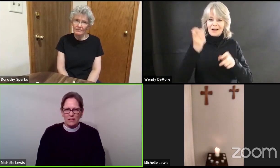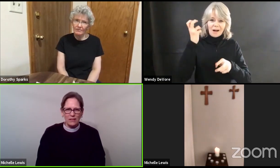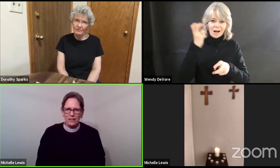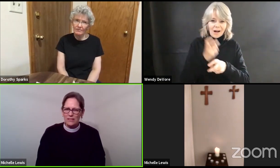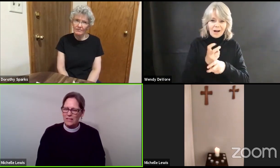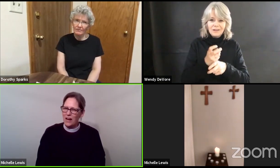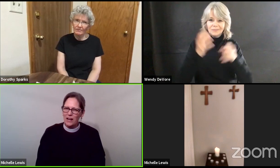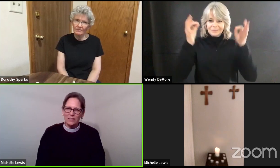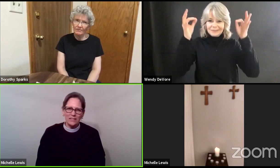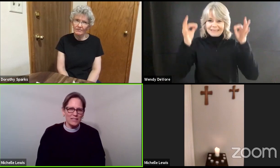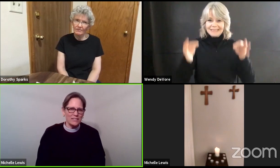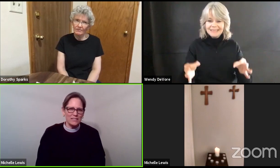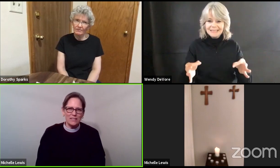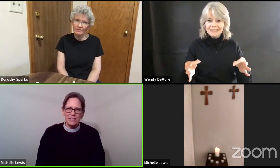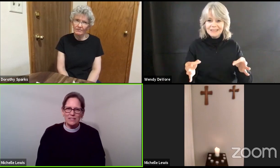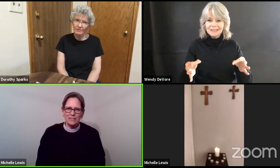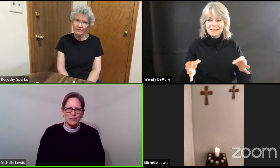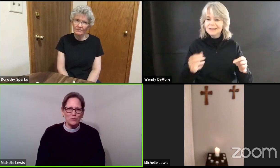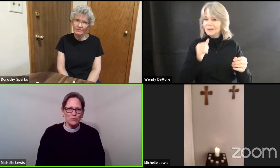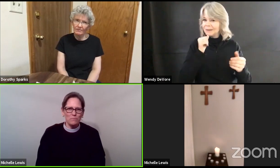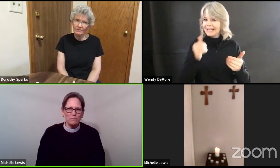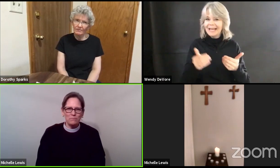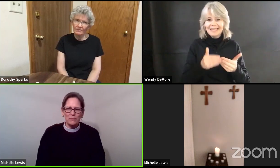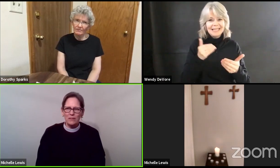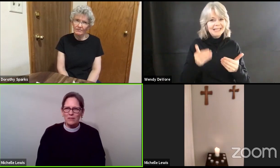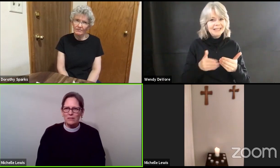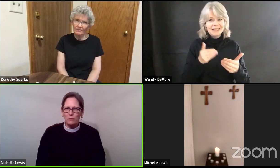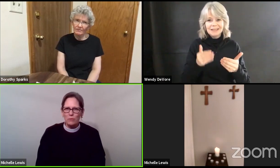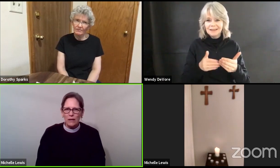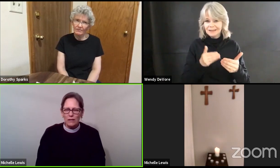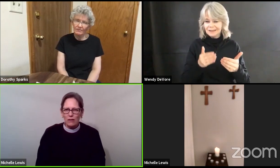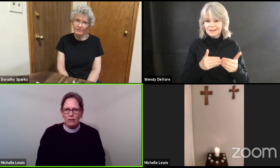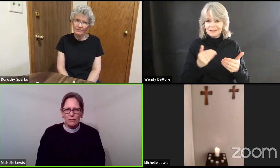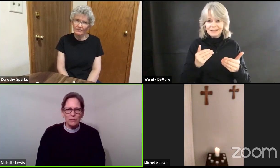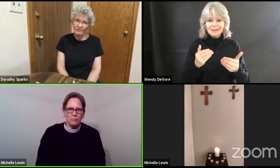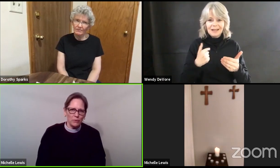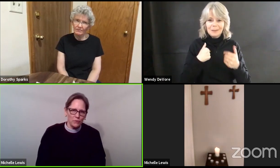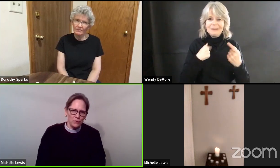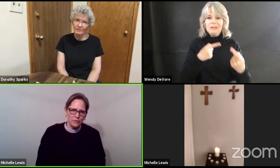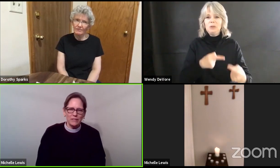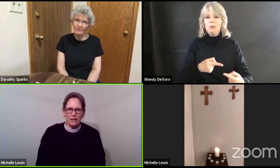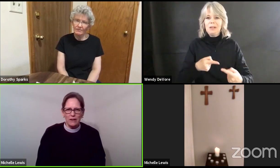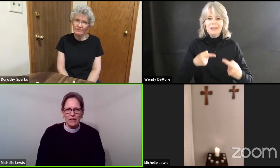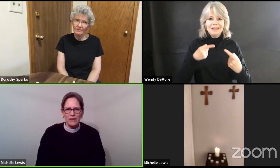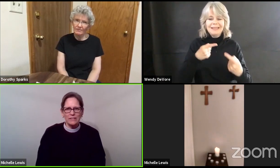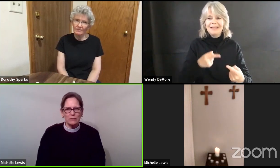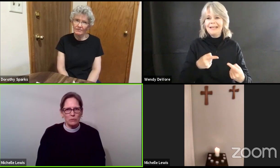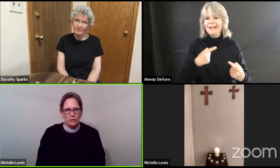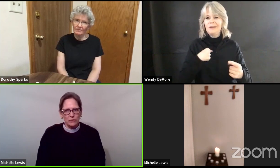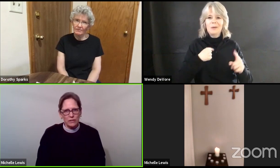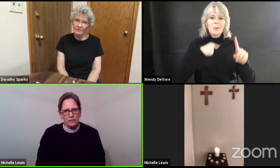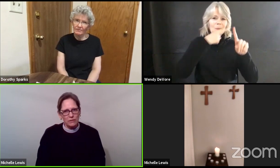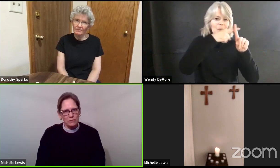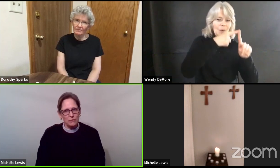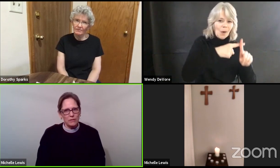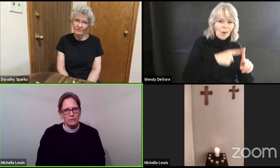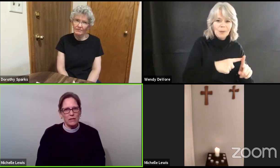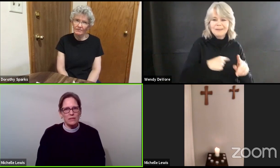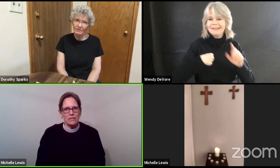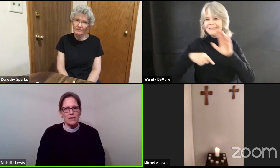not an easy thing to do weighing all the pros and cons and wondering if I'm doing the right thing